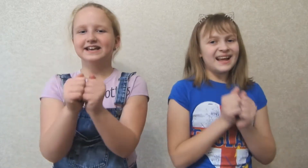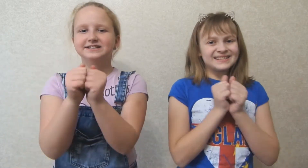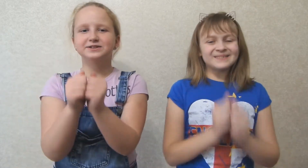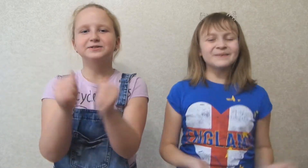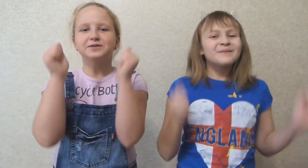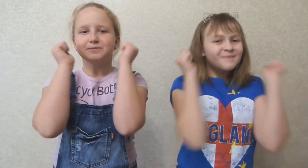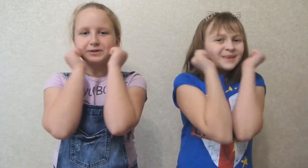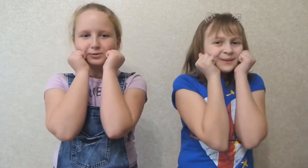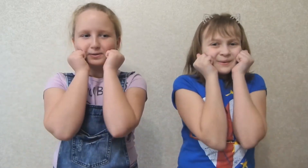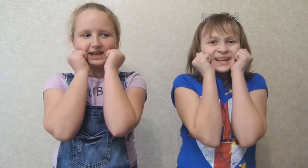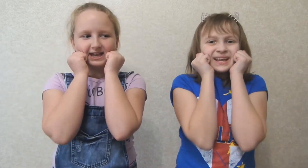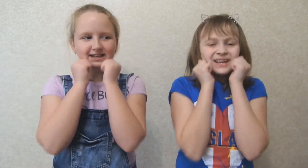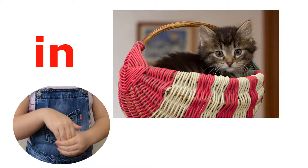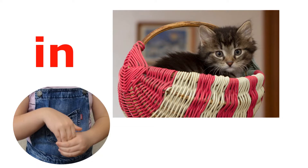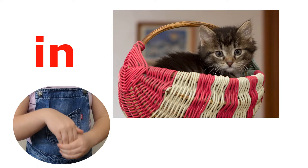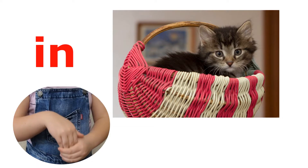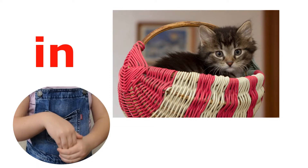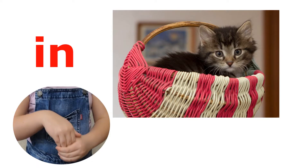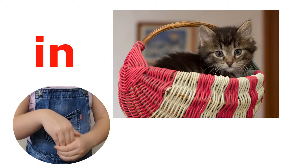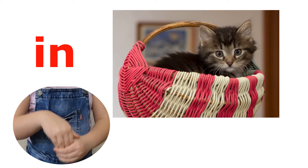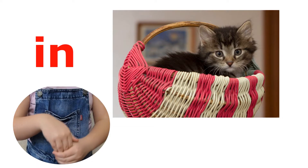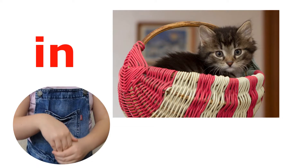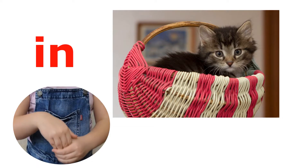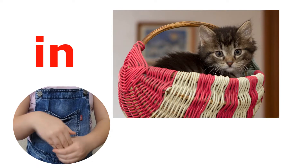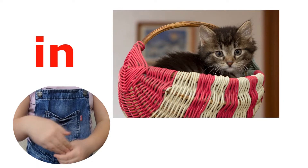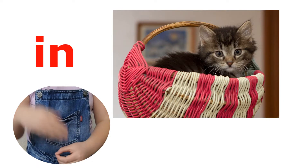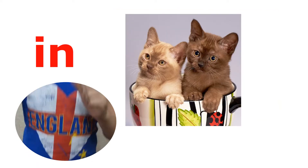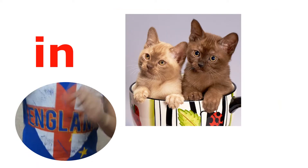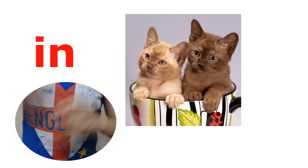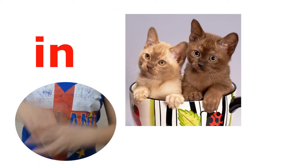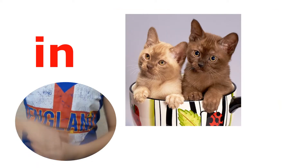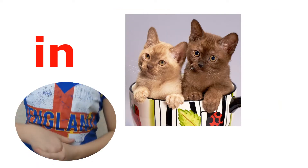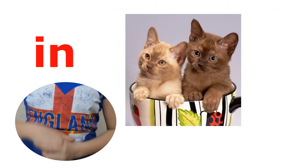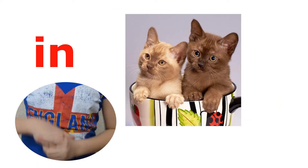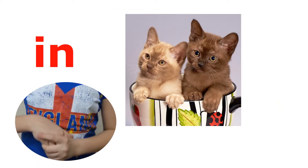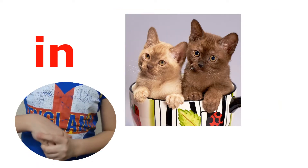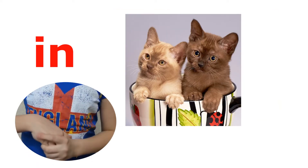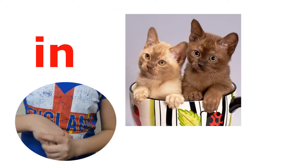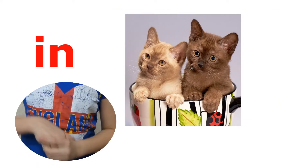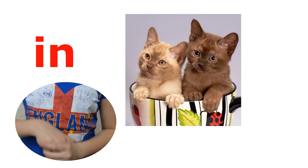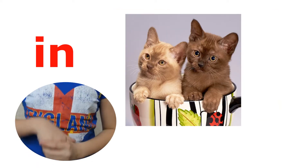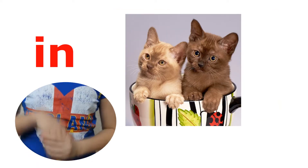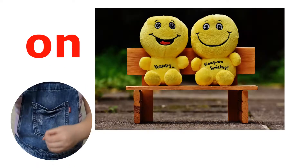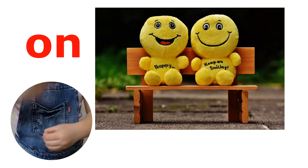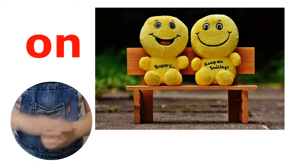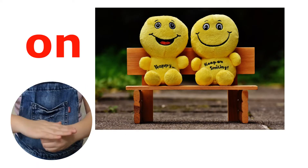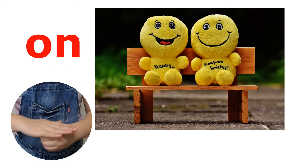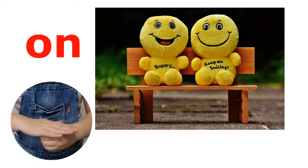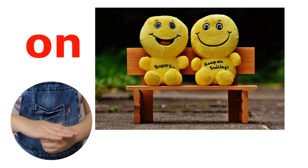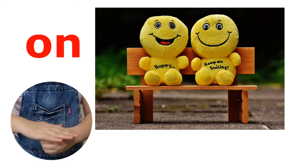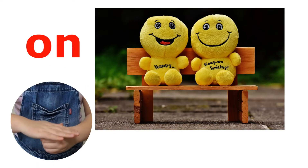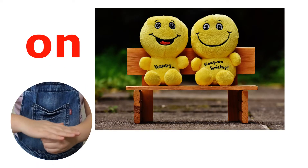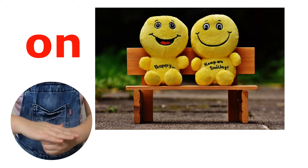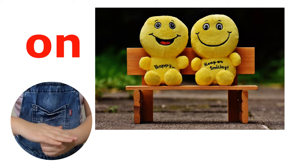next to, between. In the basket, in the cup, on the bench,